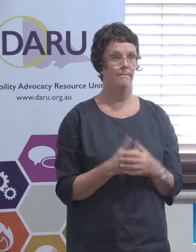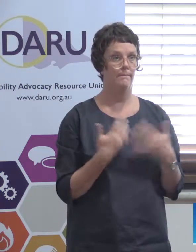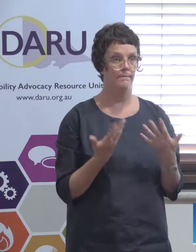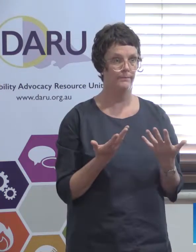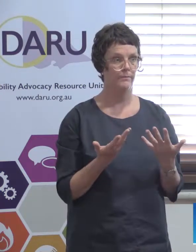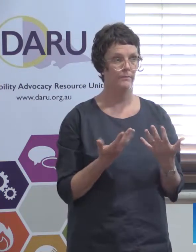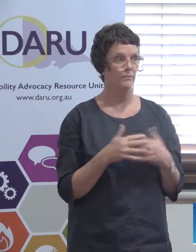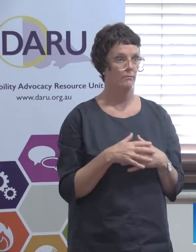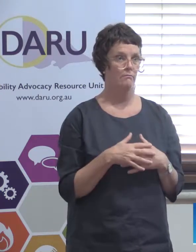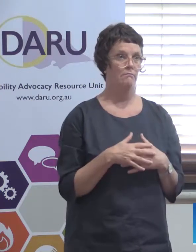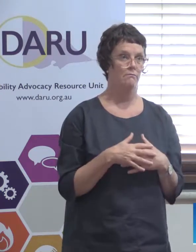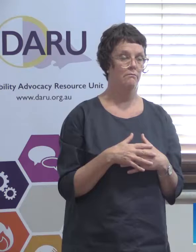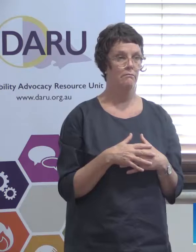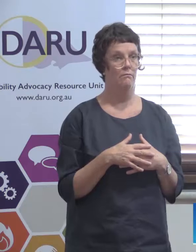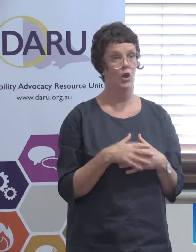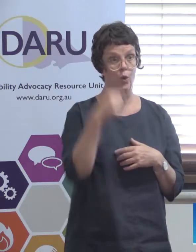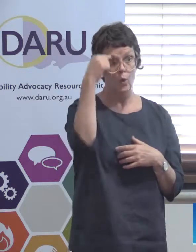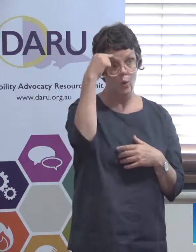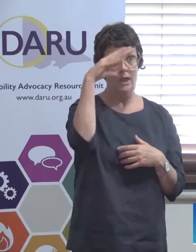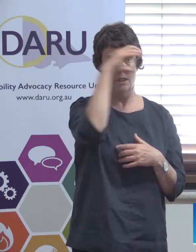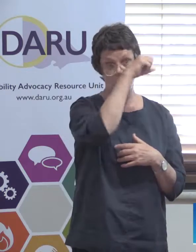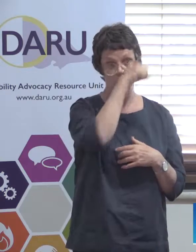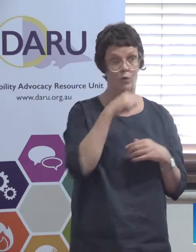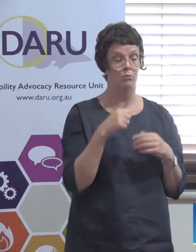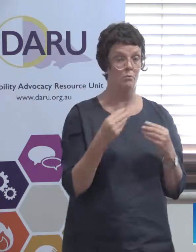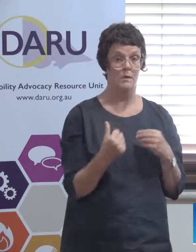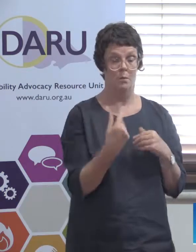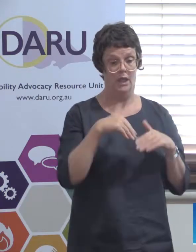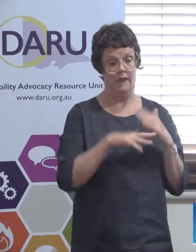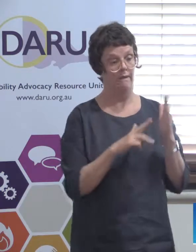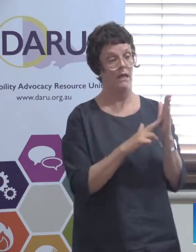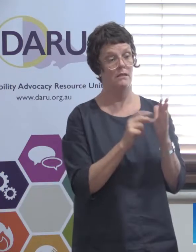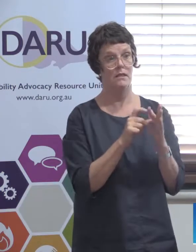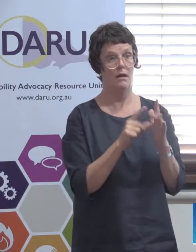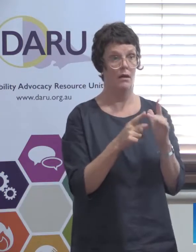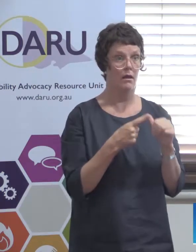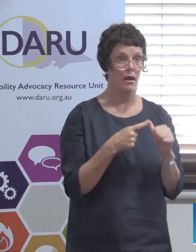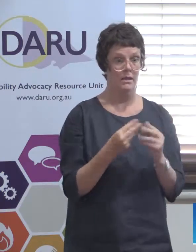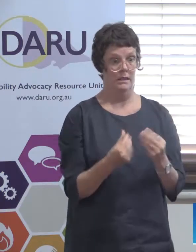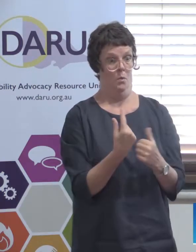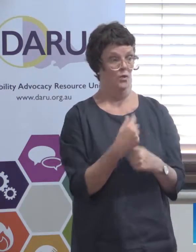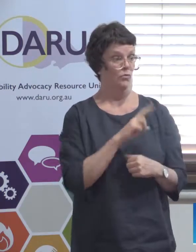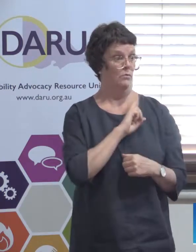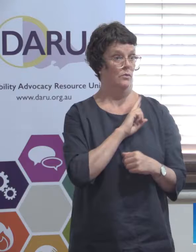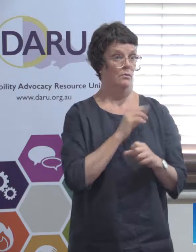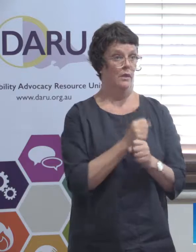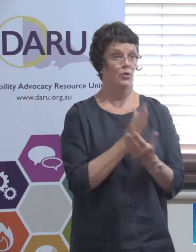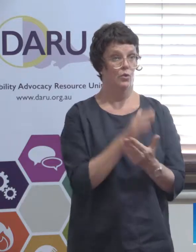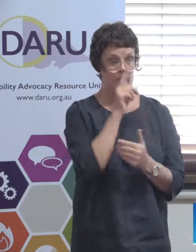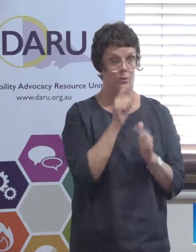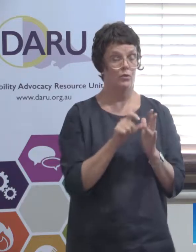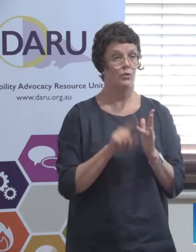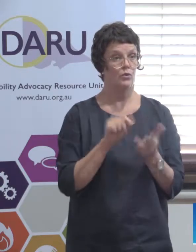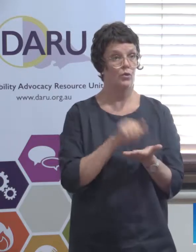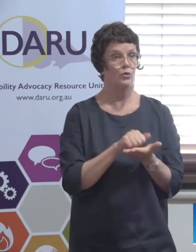you'd imagine presumably inside the NDIA somebody somebody's responsible for making people do their job properly but